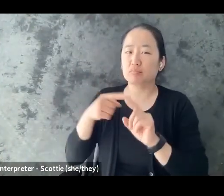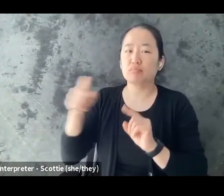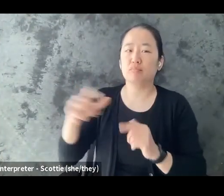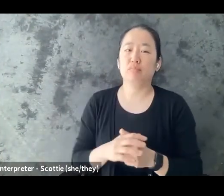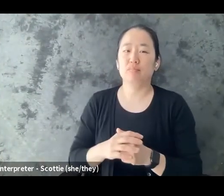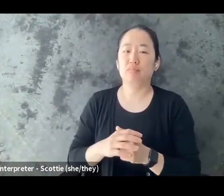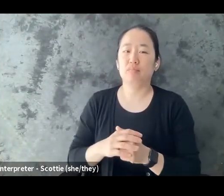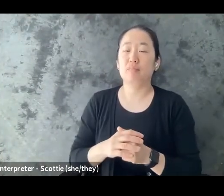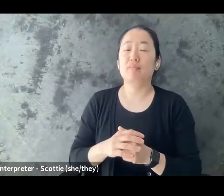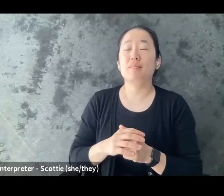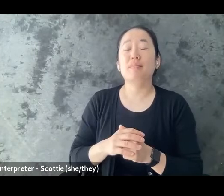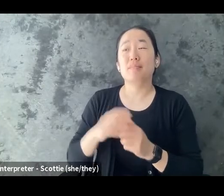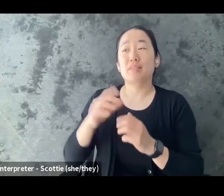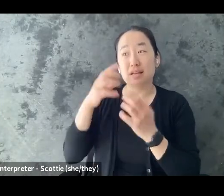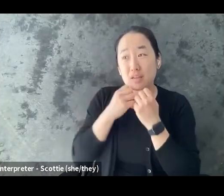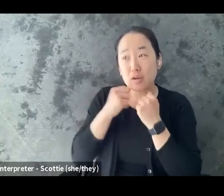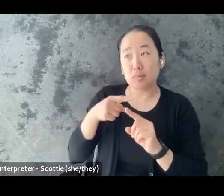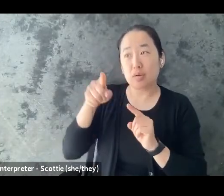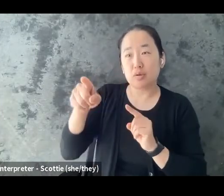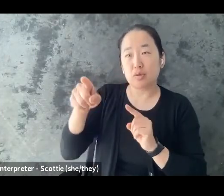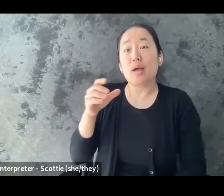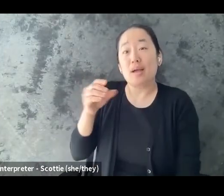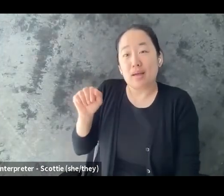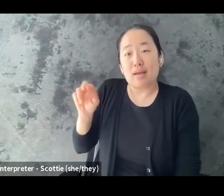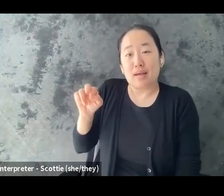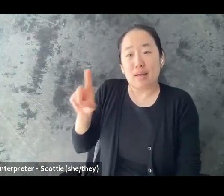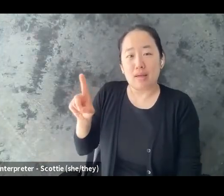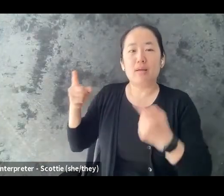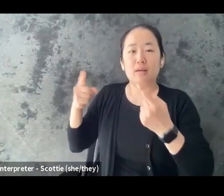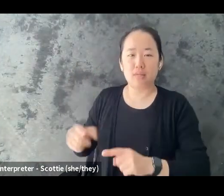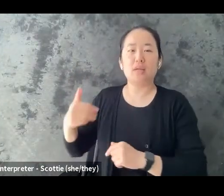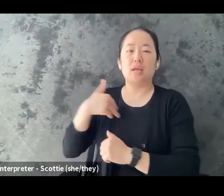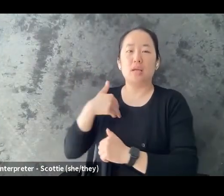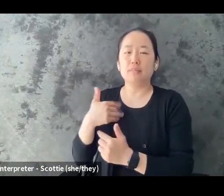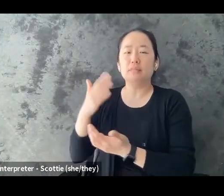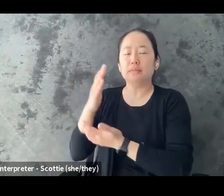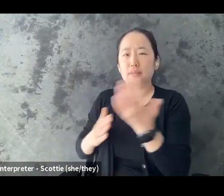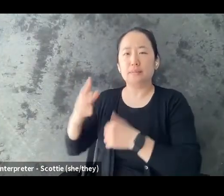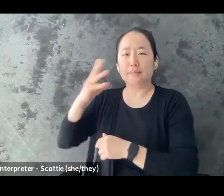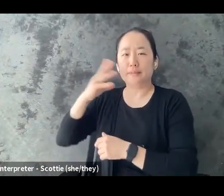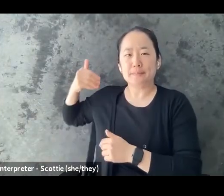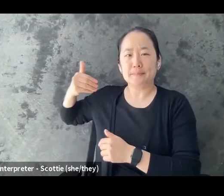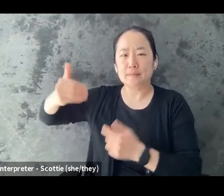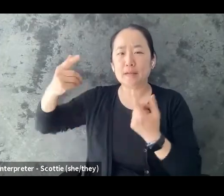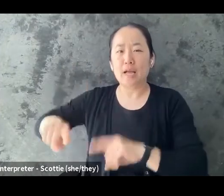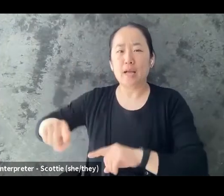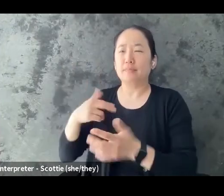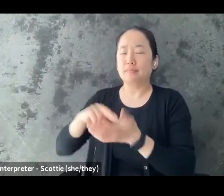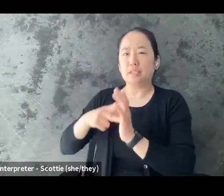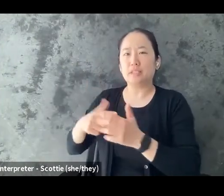experiences that make it difficult for me to trust fully and i've resulted in some trauma responses even when i am safe so maybe there's certain